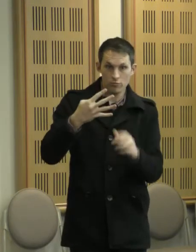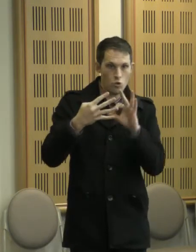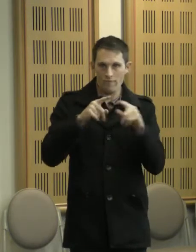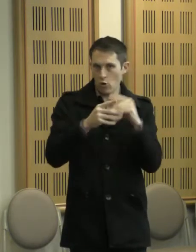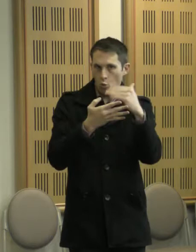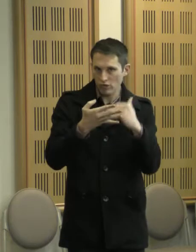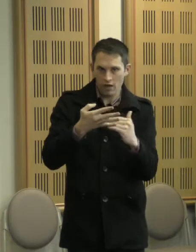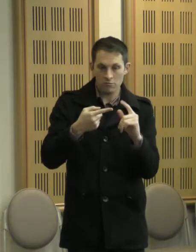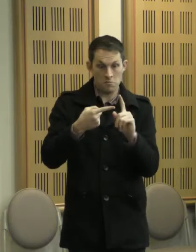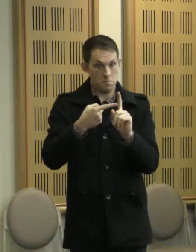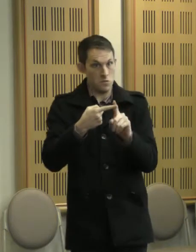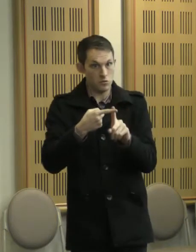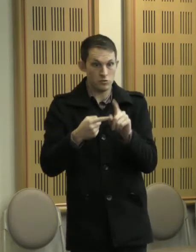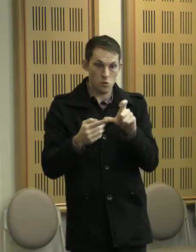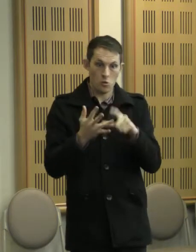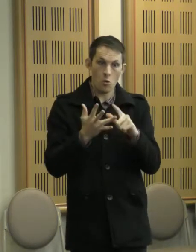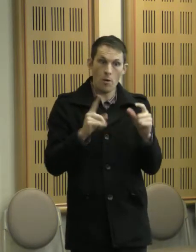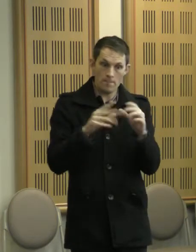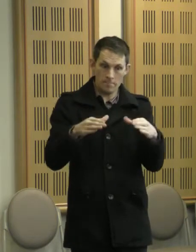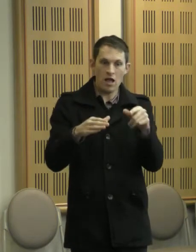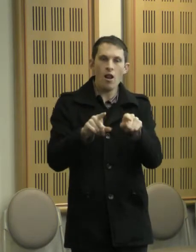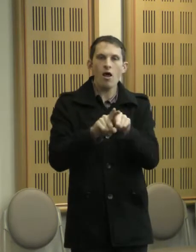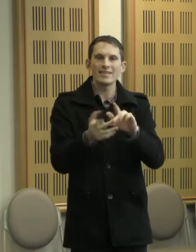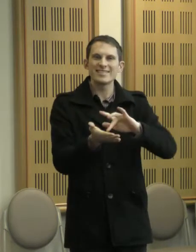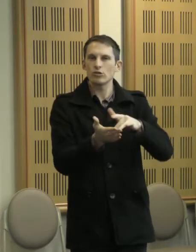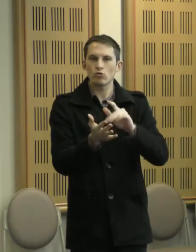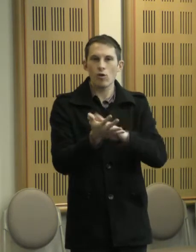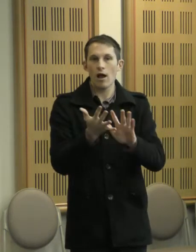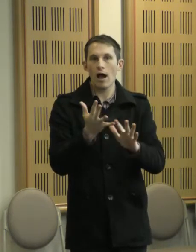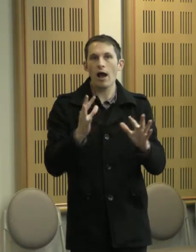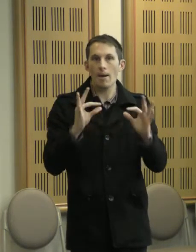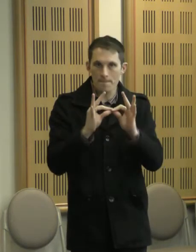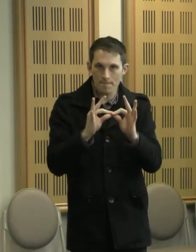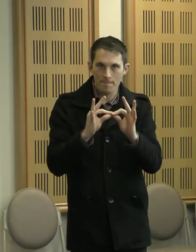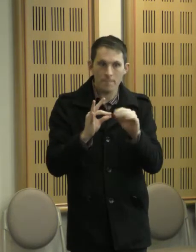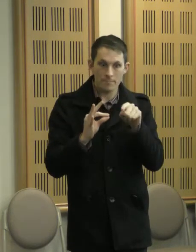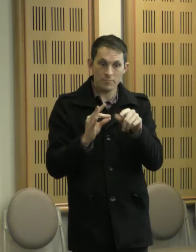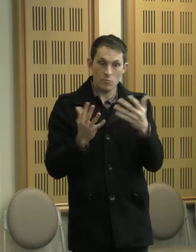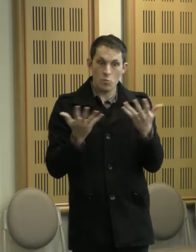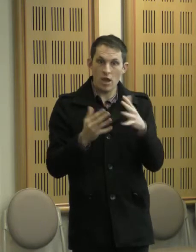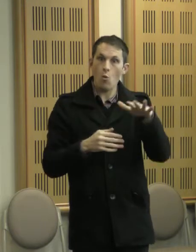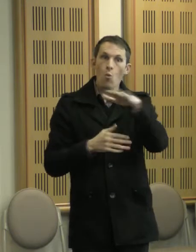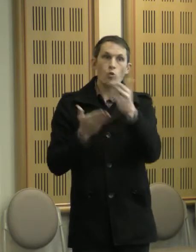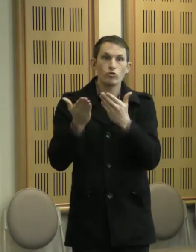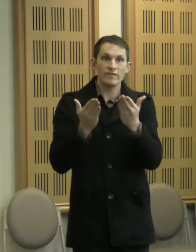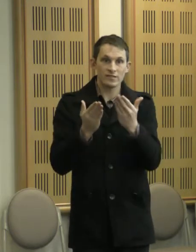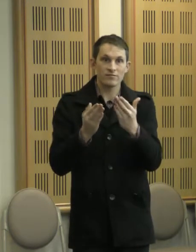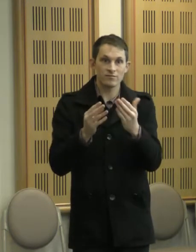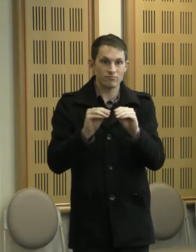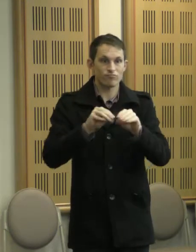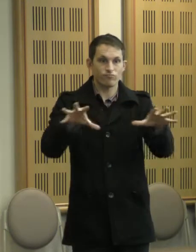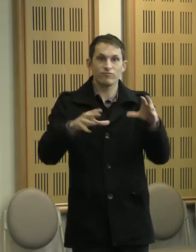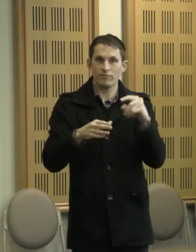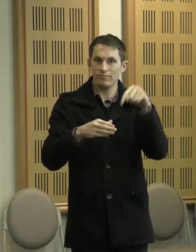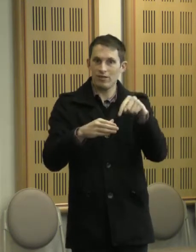Firstly, the co-op is the central hub. It's the place where all services come from. It's a trusted